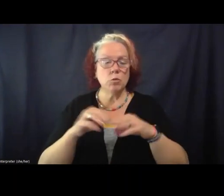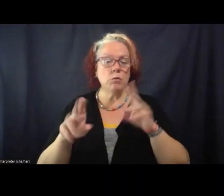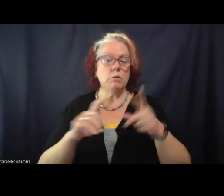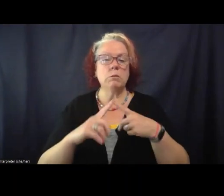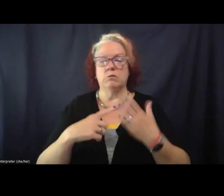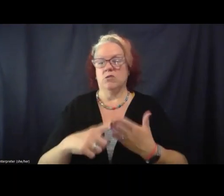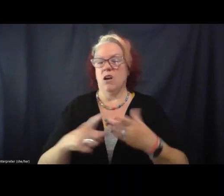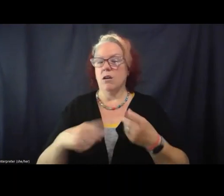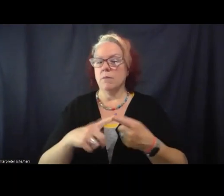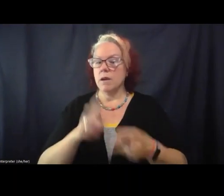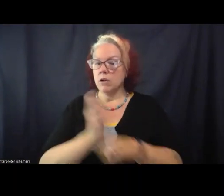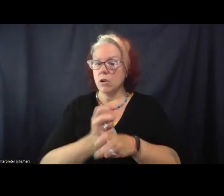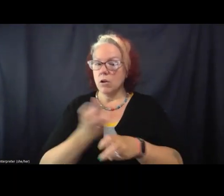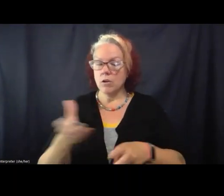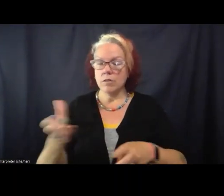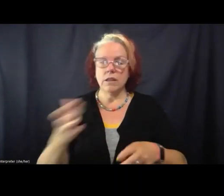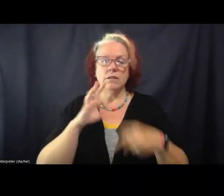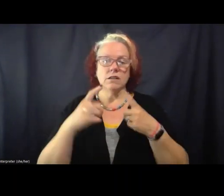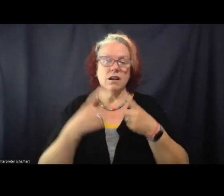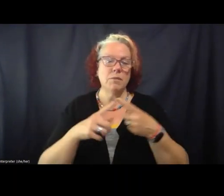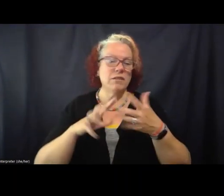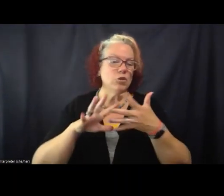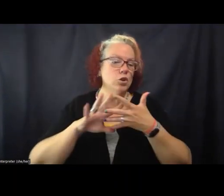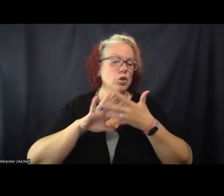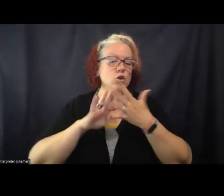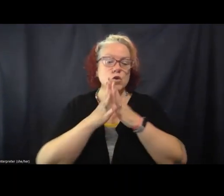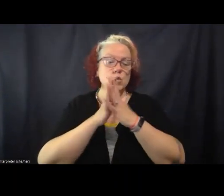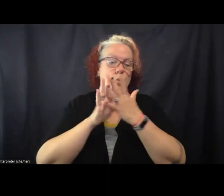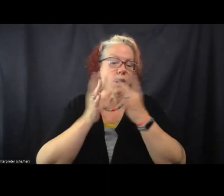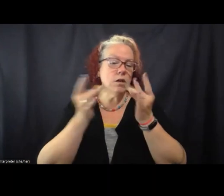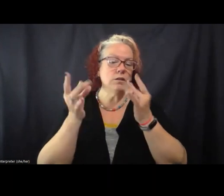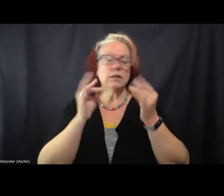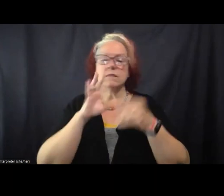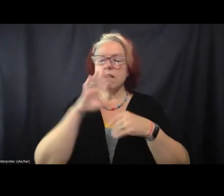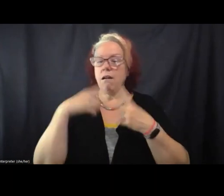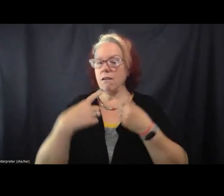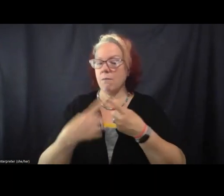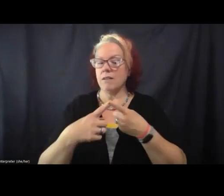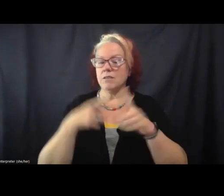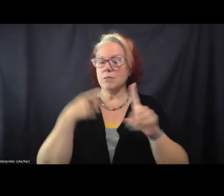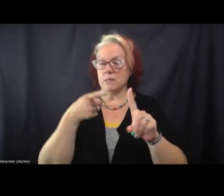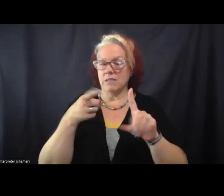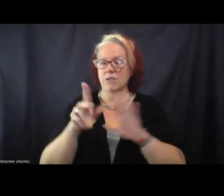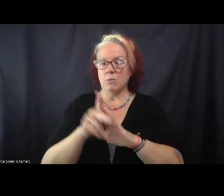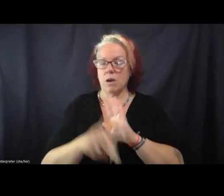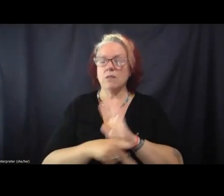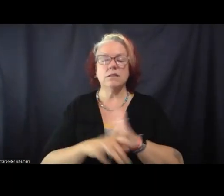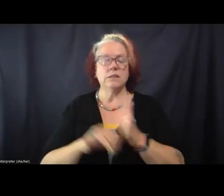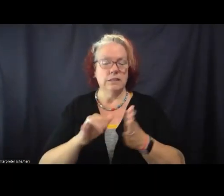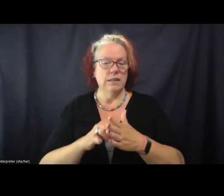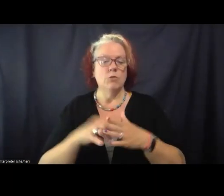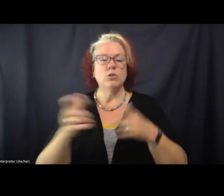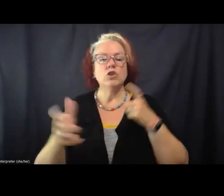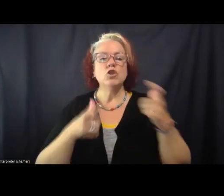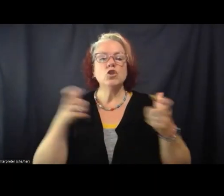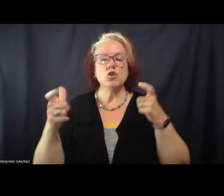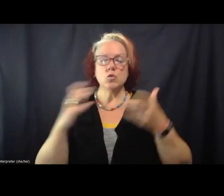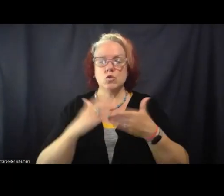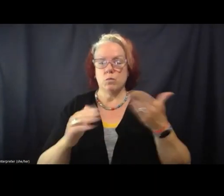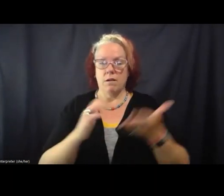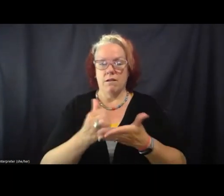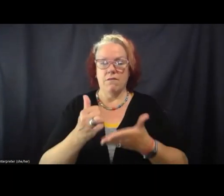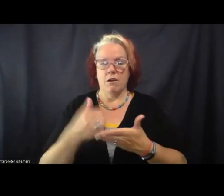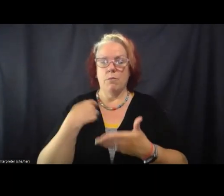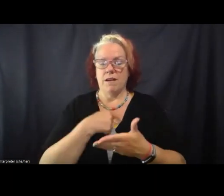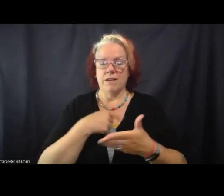and talk through nuances and talk through specific policies even was a huge part of helping us refine